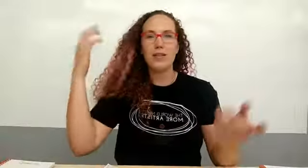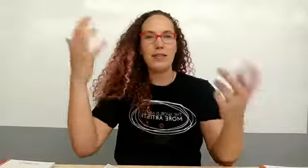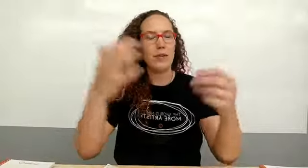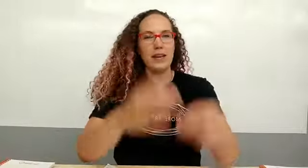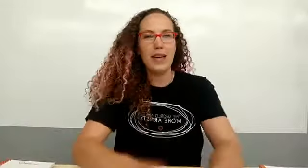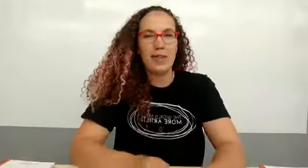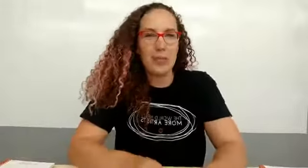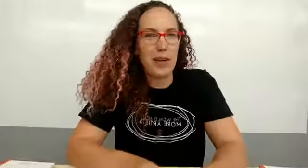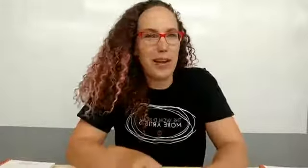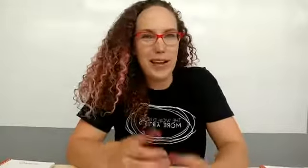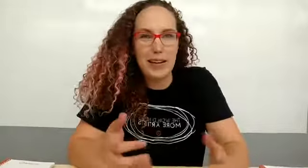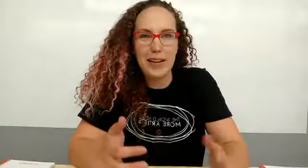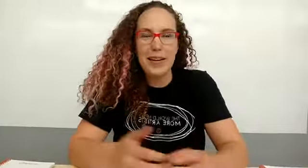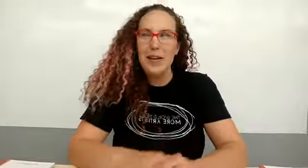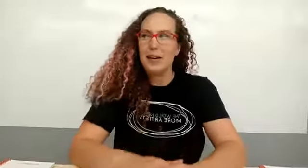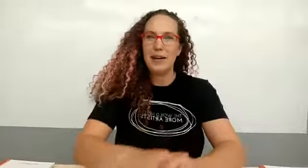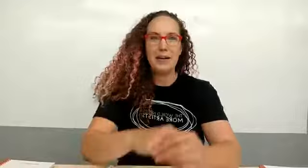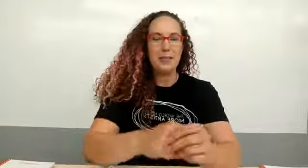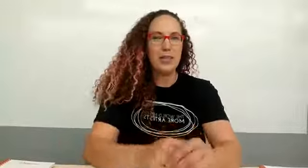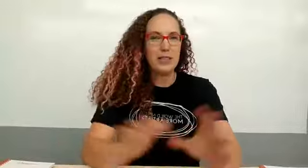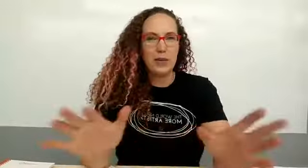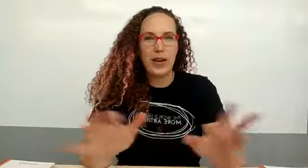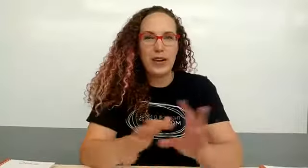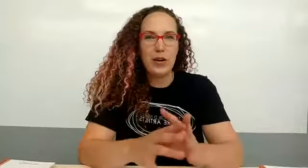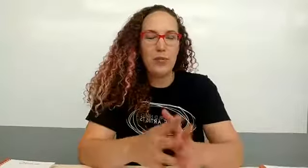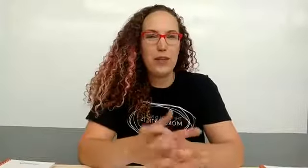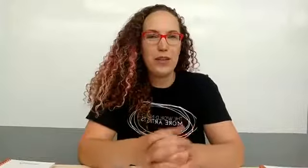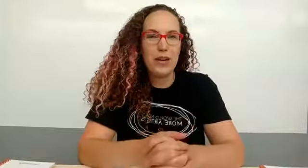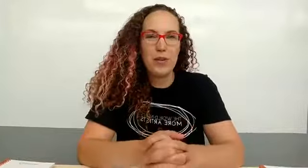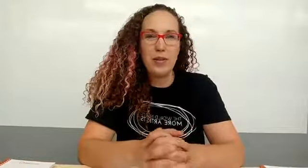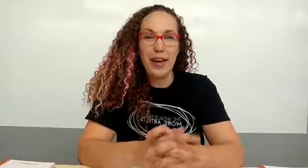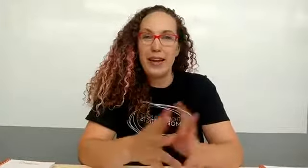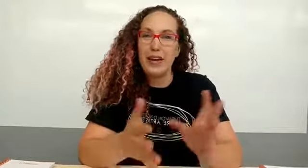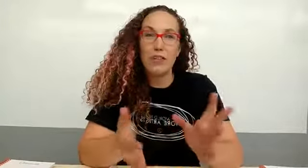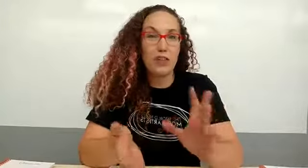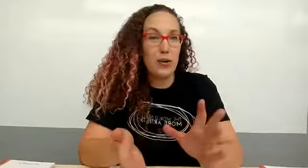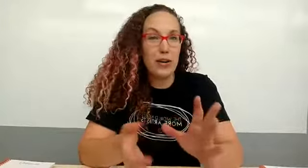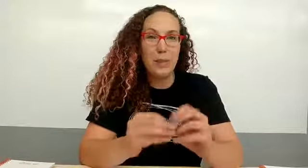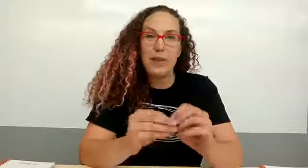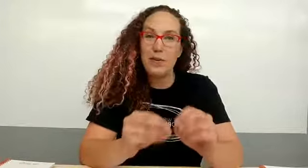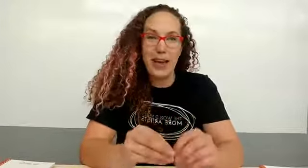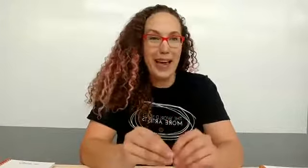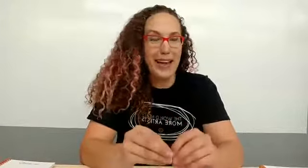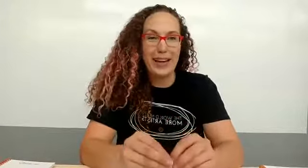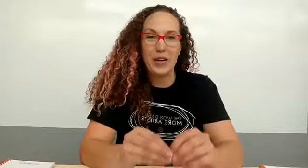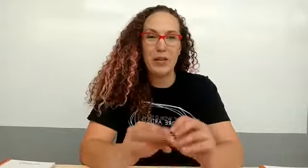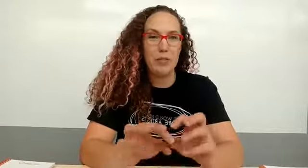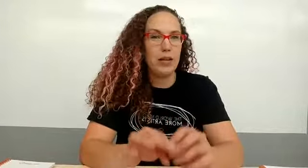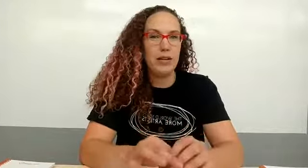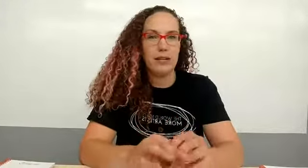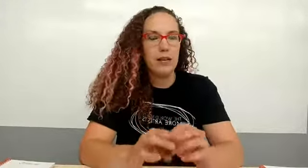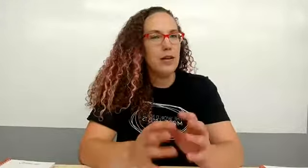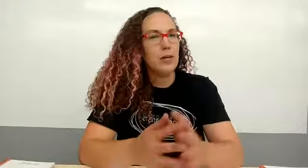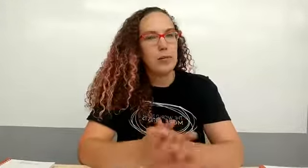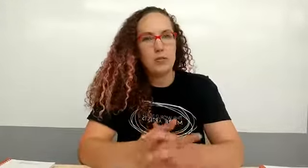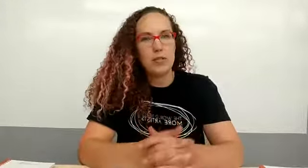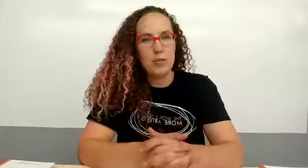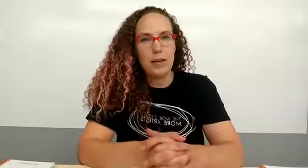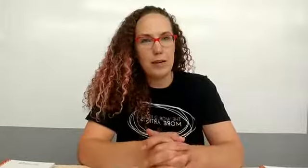so I can't even plug in but that's okay hopefully you can hear me okay if you're showing up and you cannot hear me please please put something in the